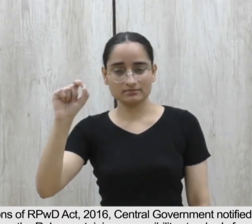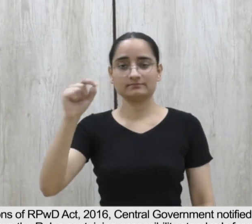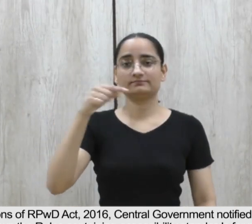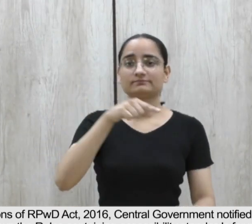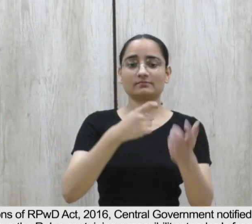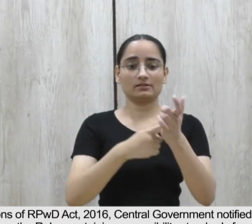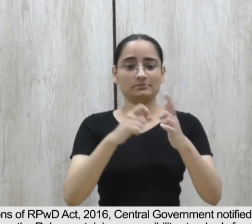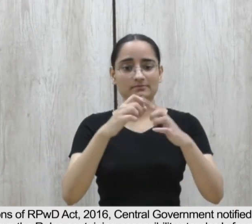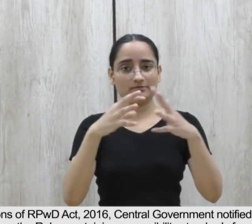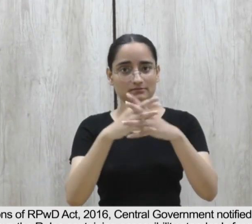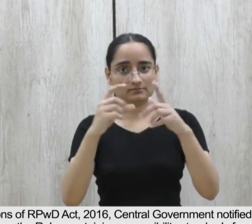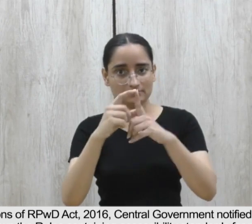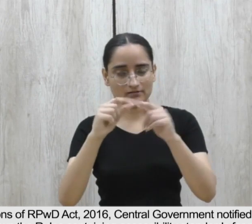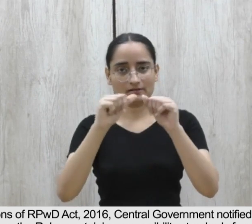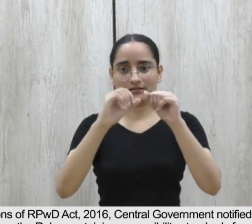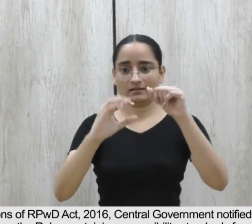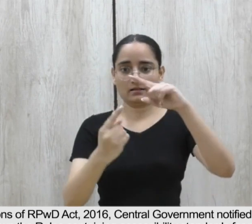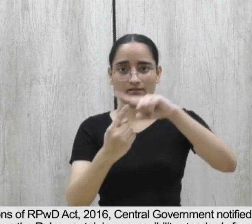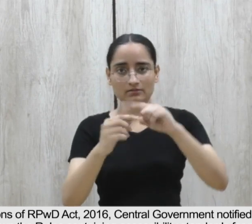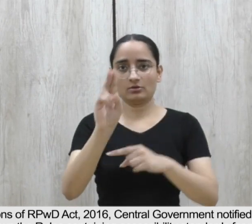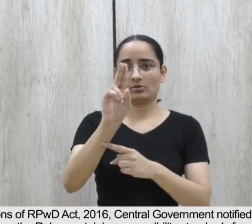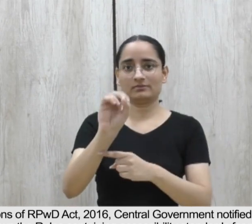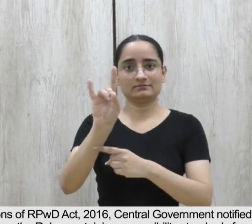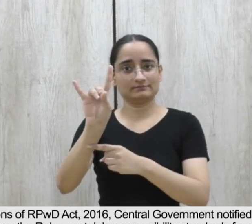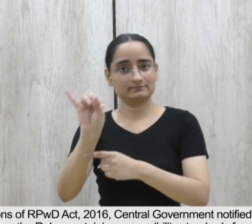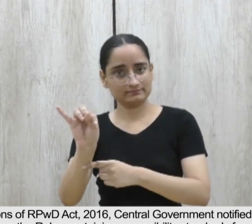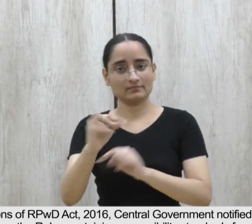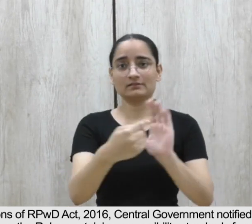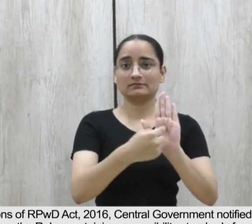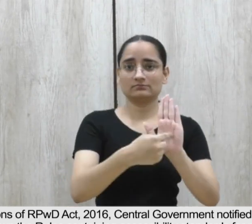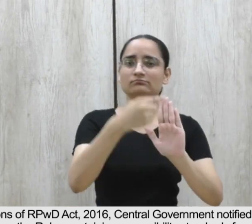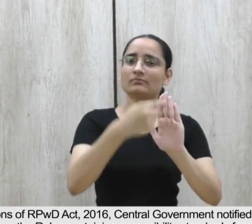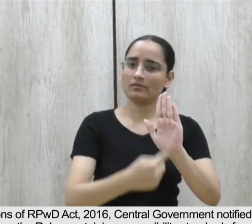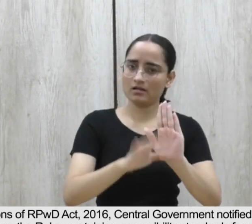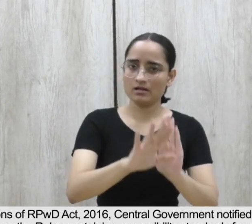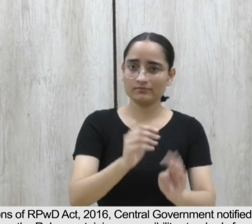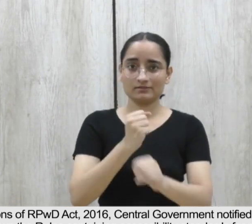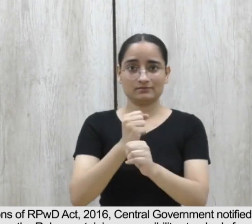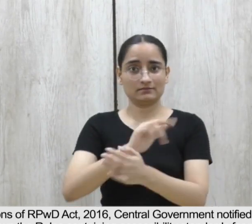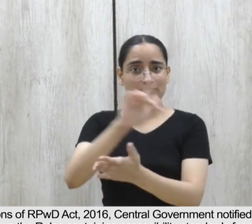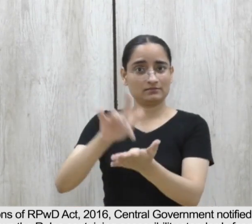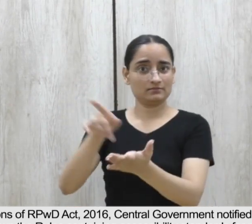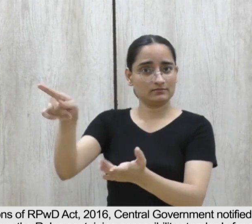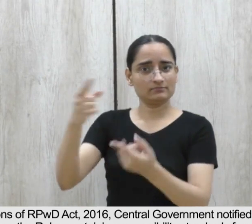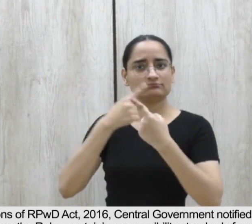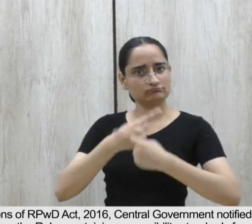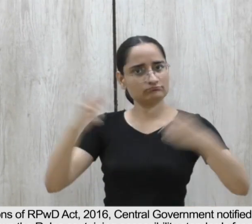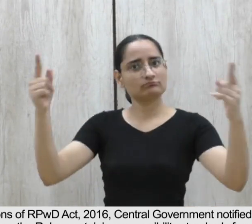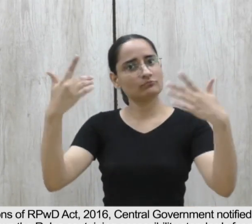per the provisions of RPWG Act 2016, Central Government notified